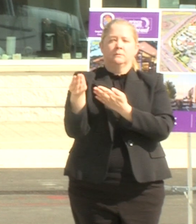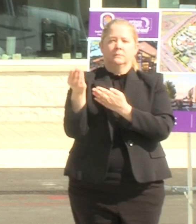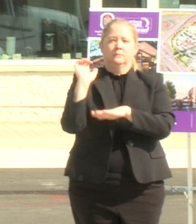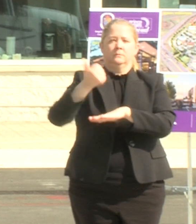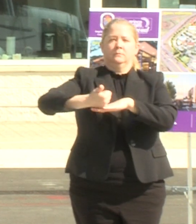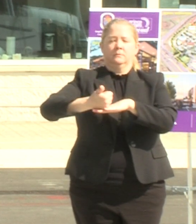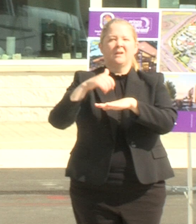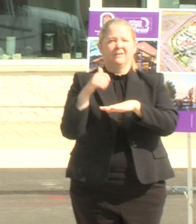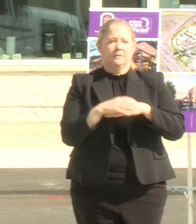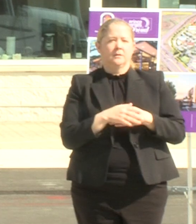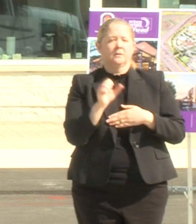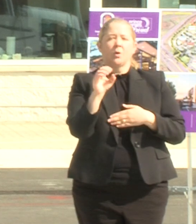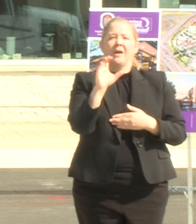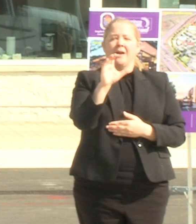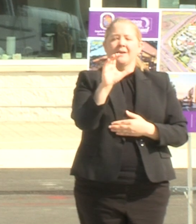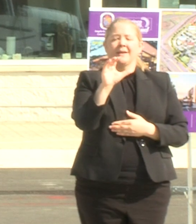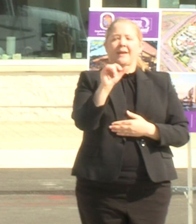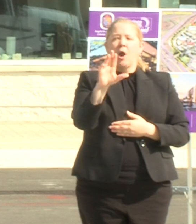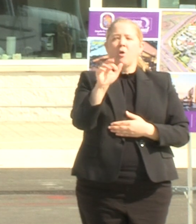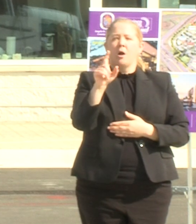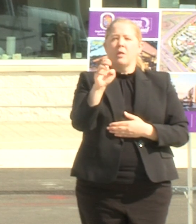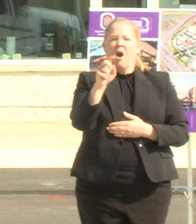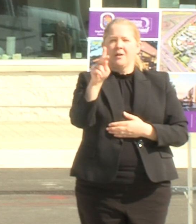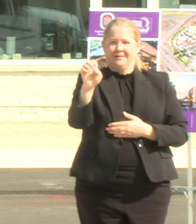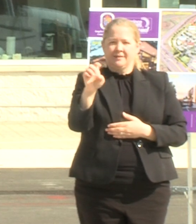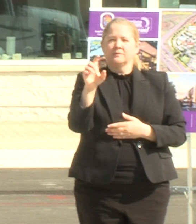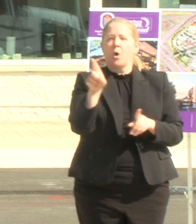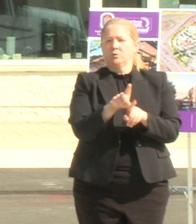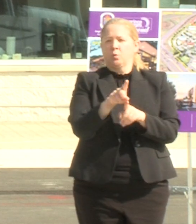project uh and so carillon is uh underway as well